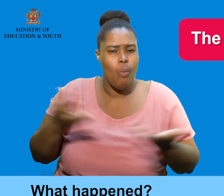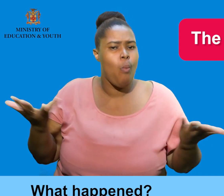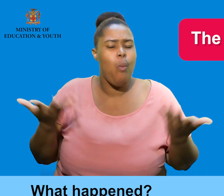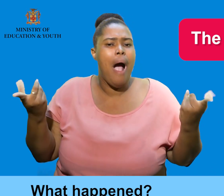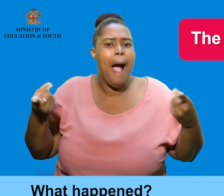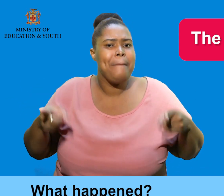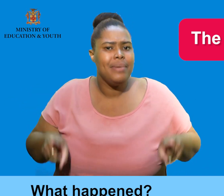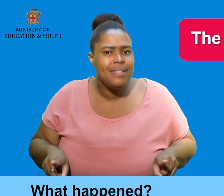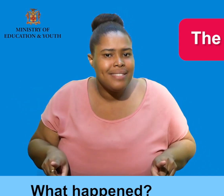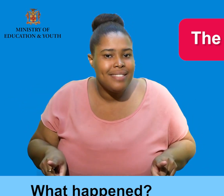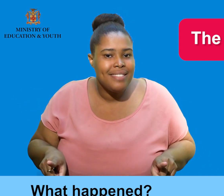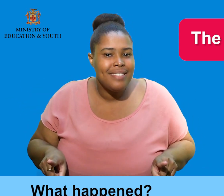What happened?